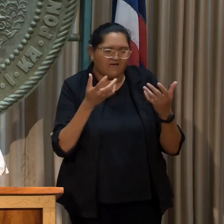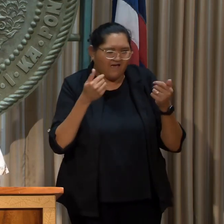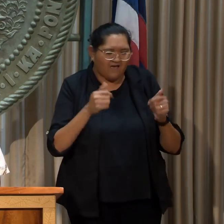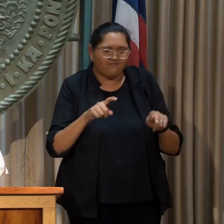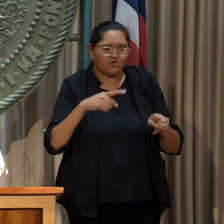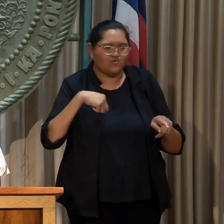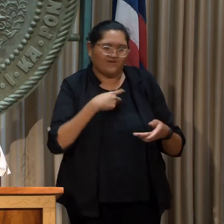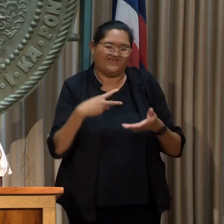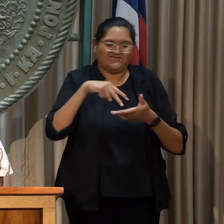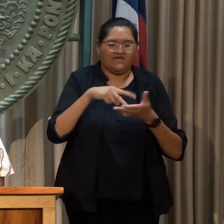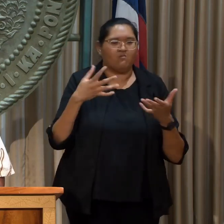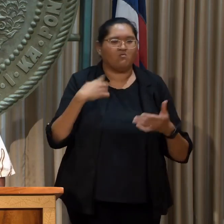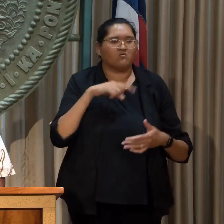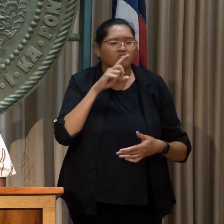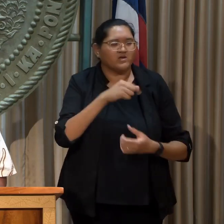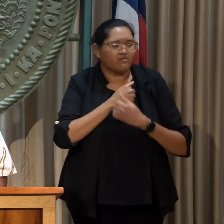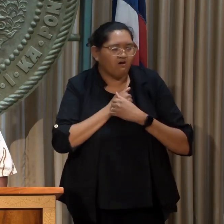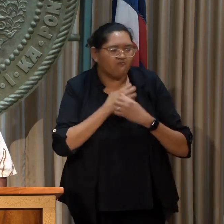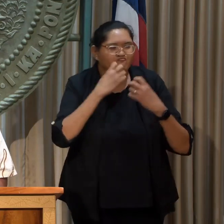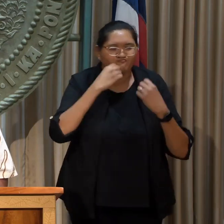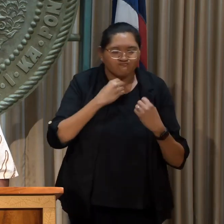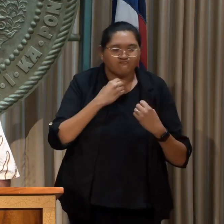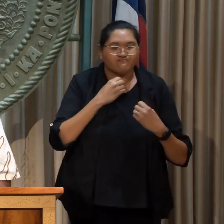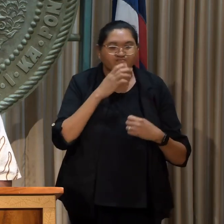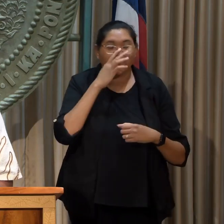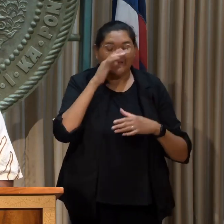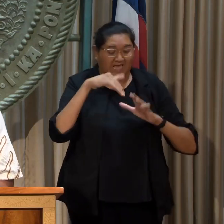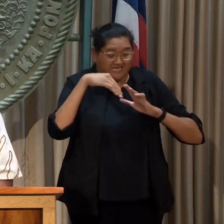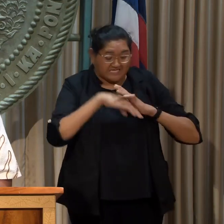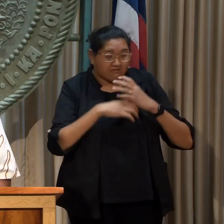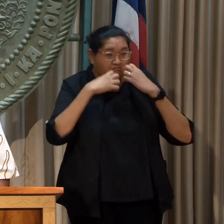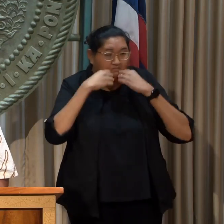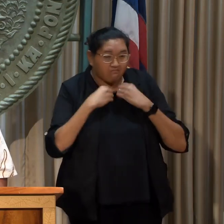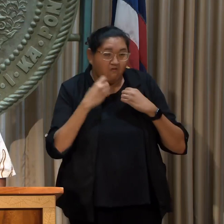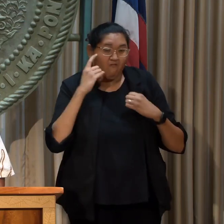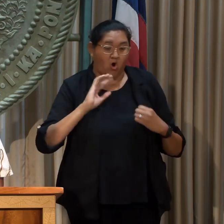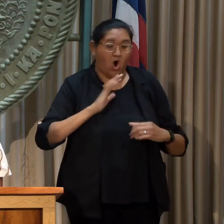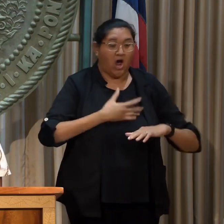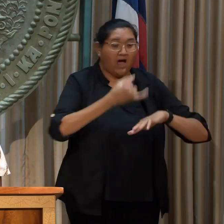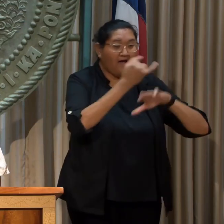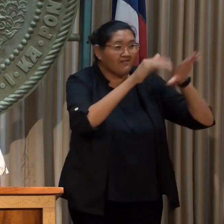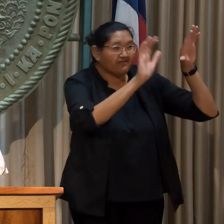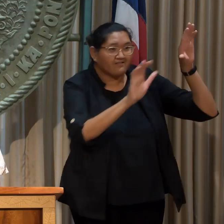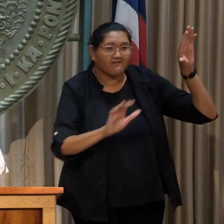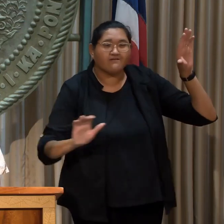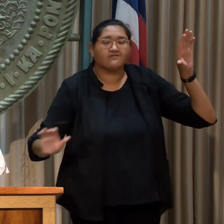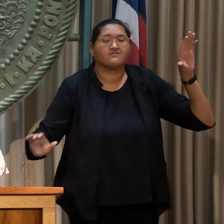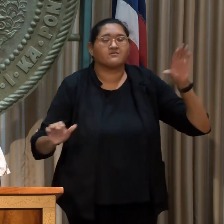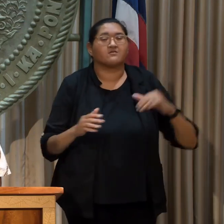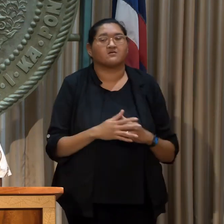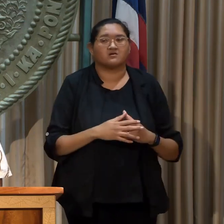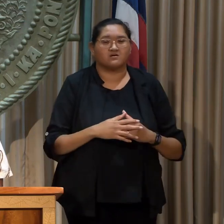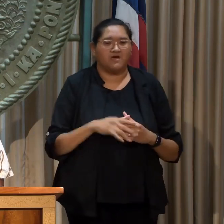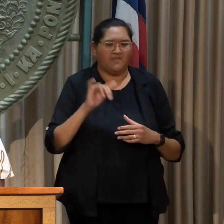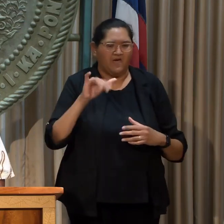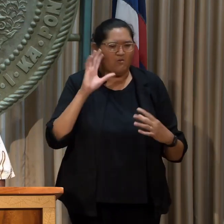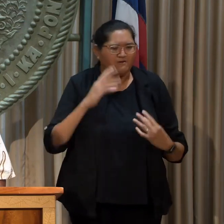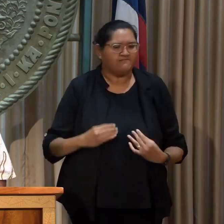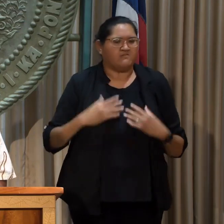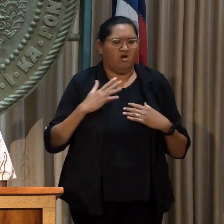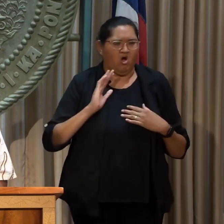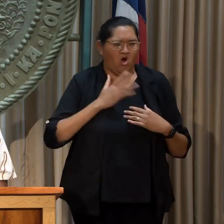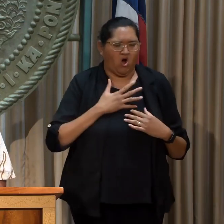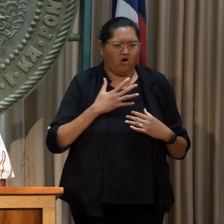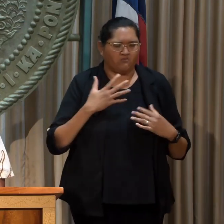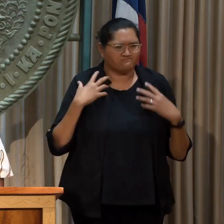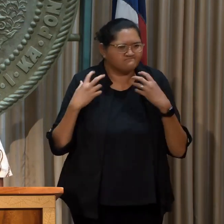for what we love. Let the deep love we all share for our island home feel our courage to do what